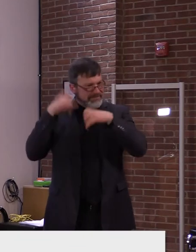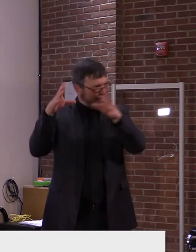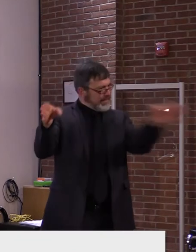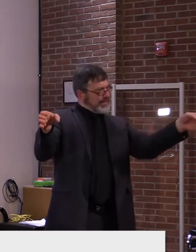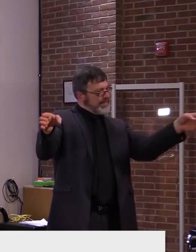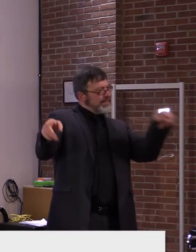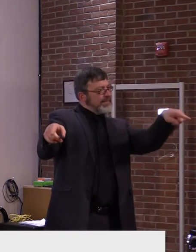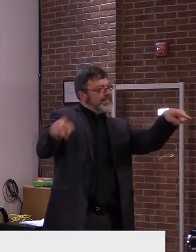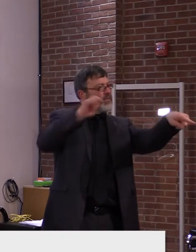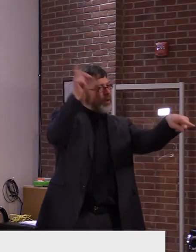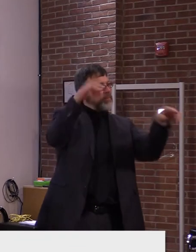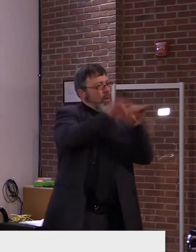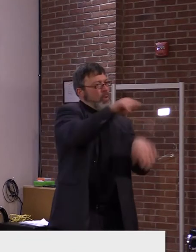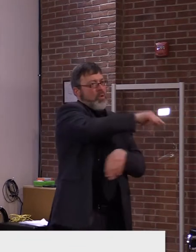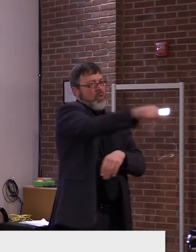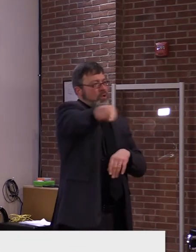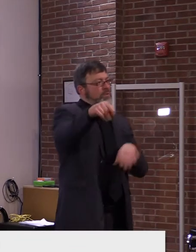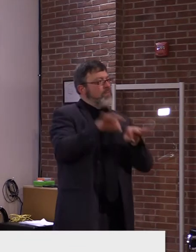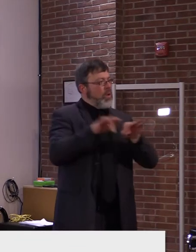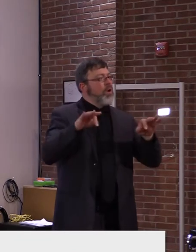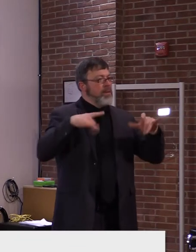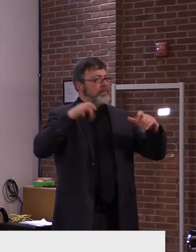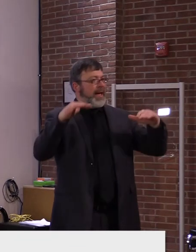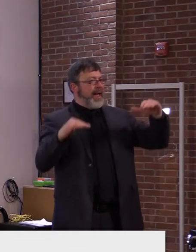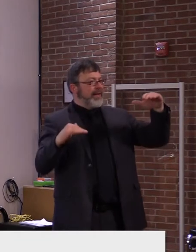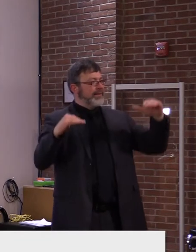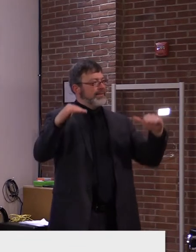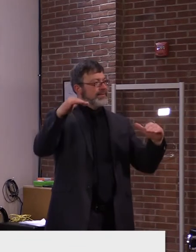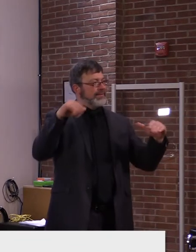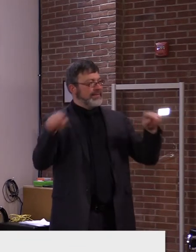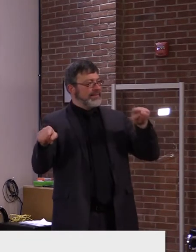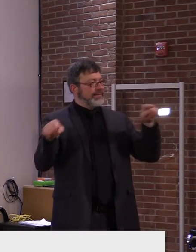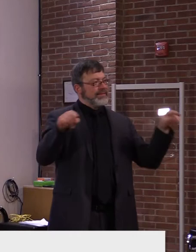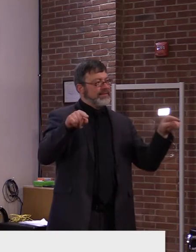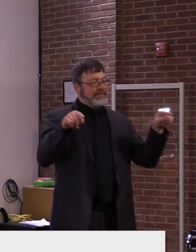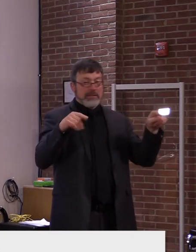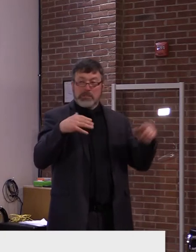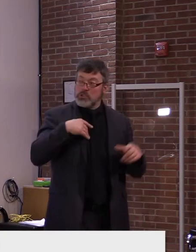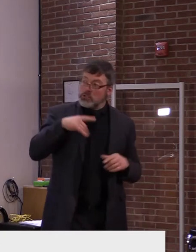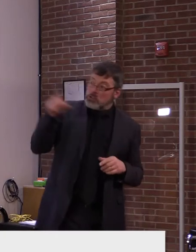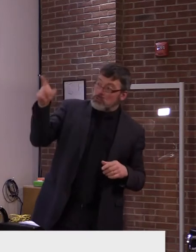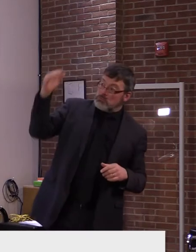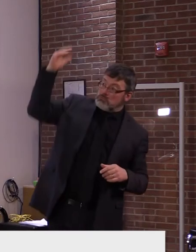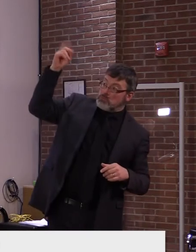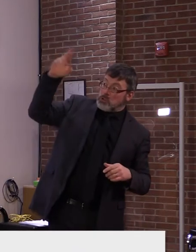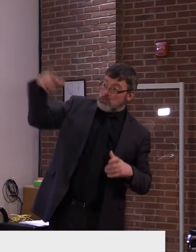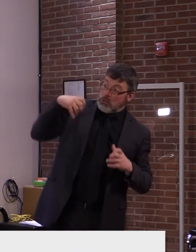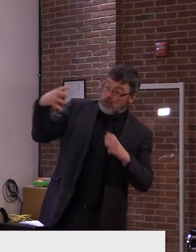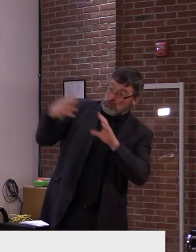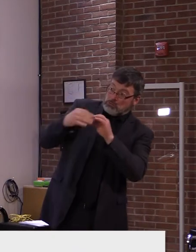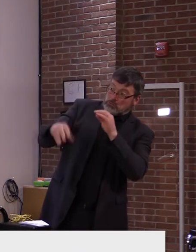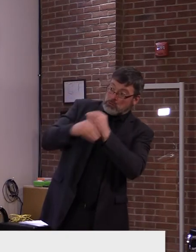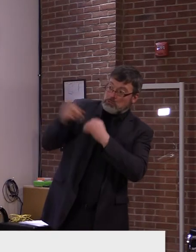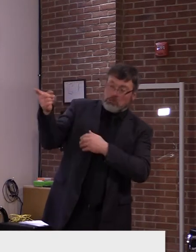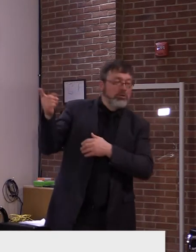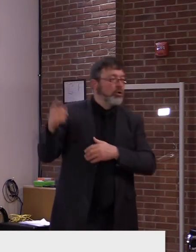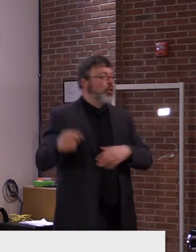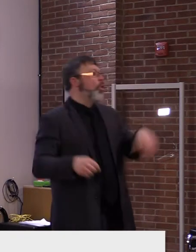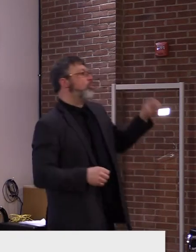situation as we move forward. Dr. Levine, do you have anything or did you? Okay.